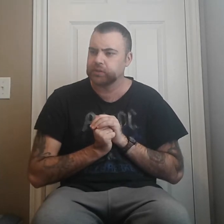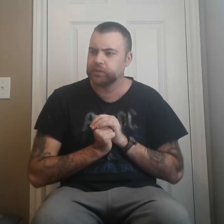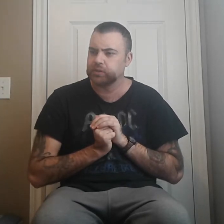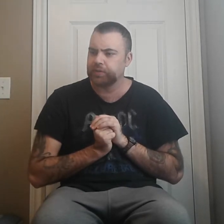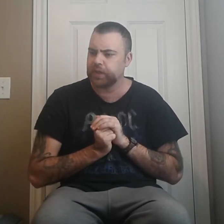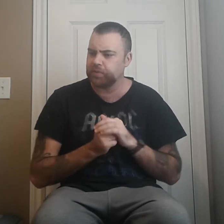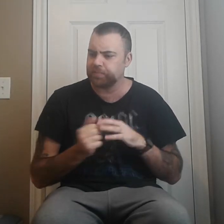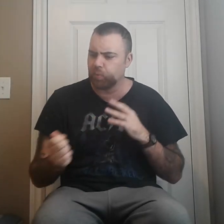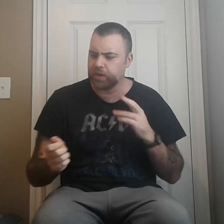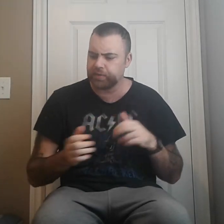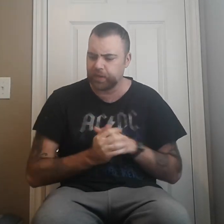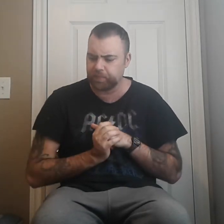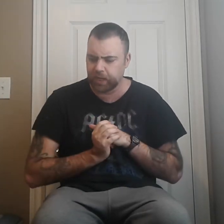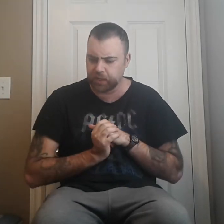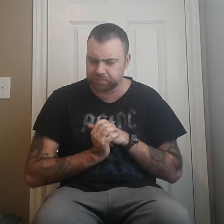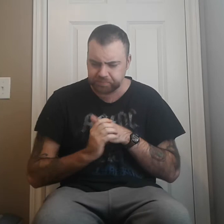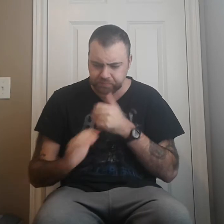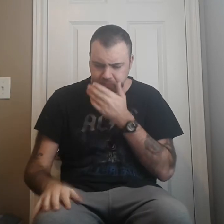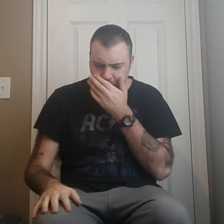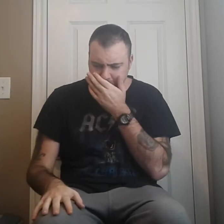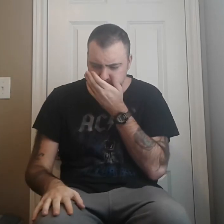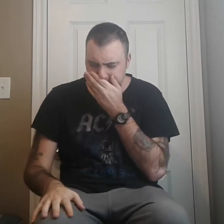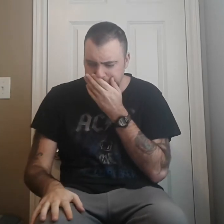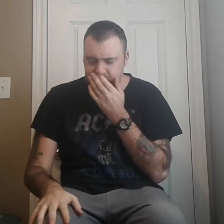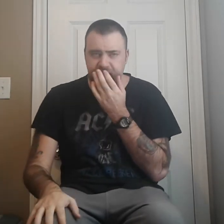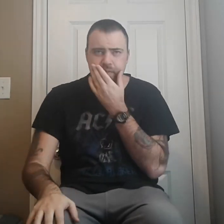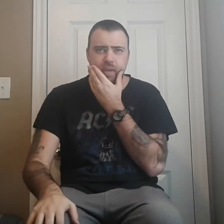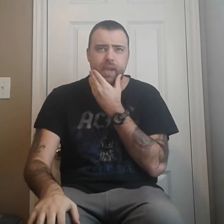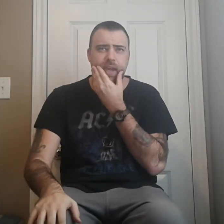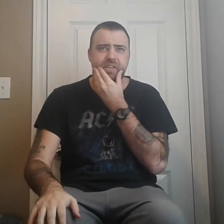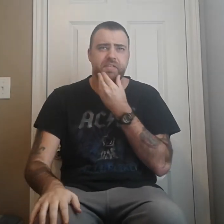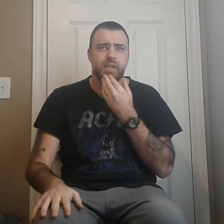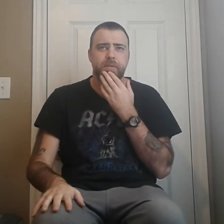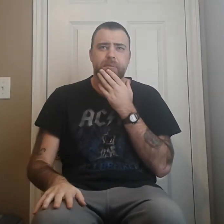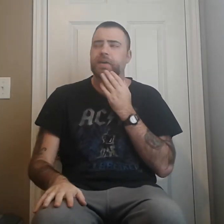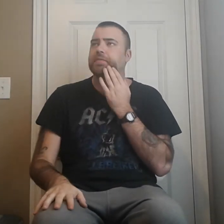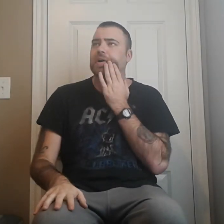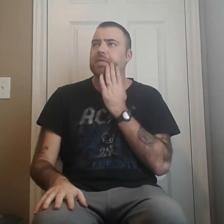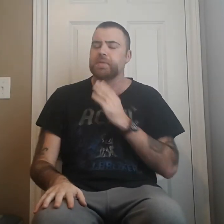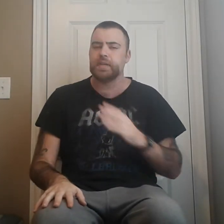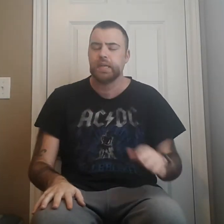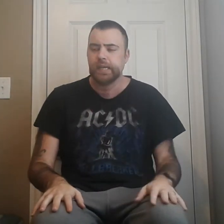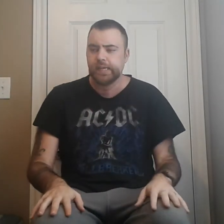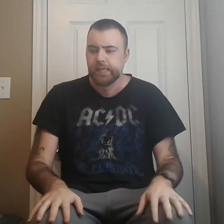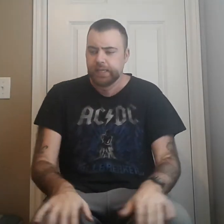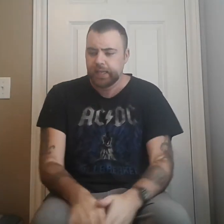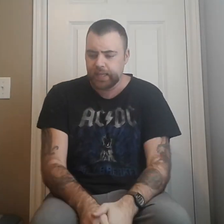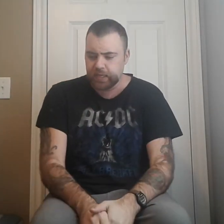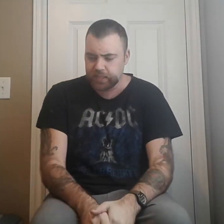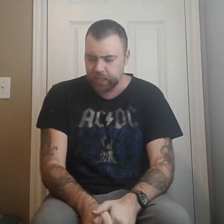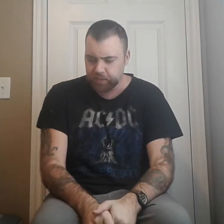I think it was one of them, um, that got attacked by a zombie. And, um,